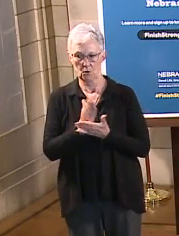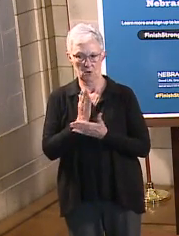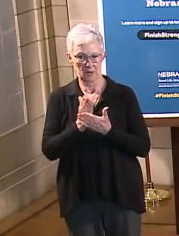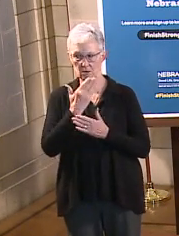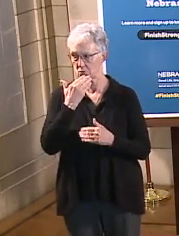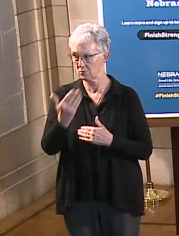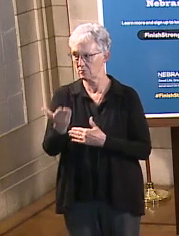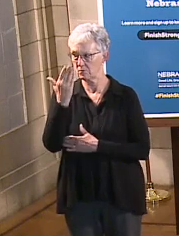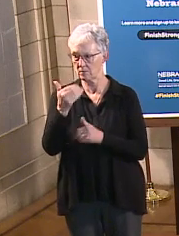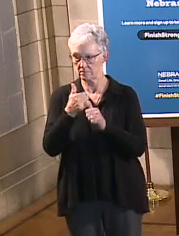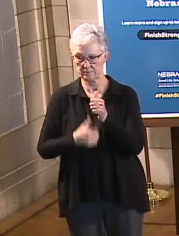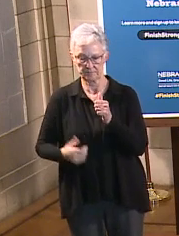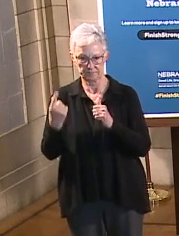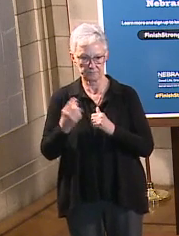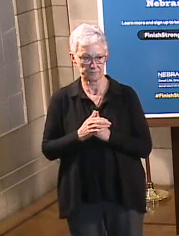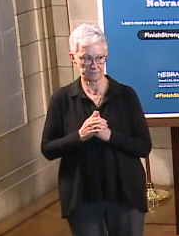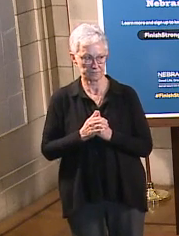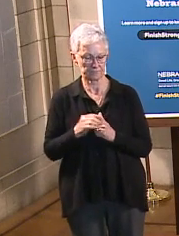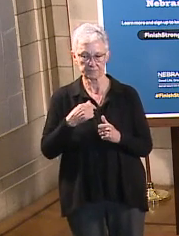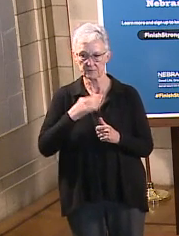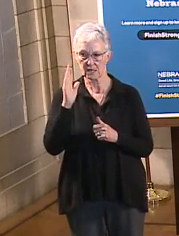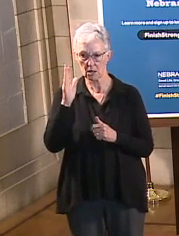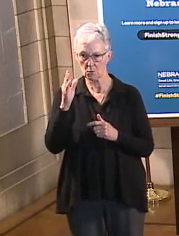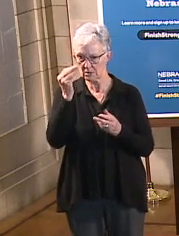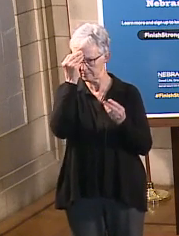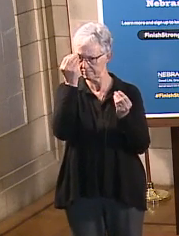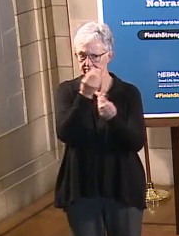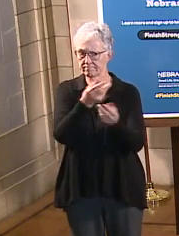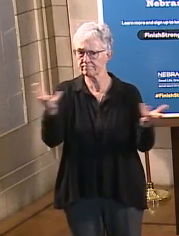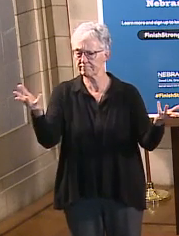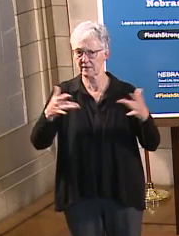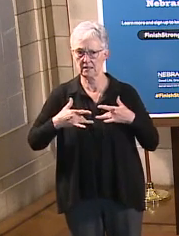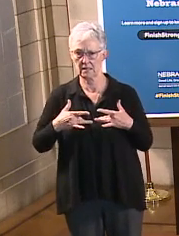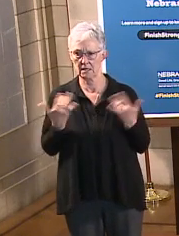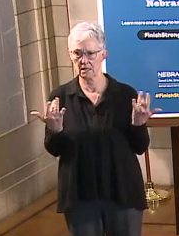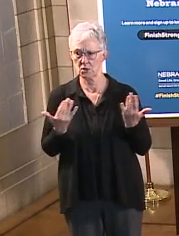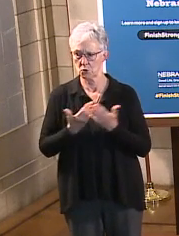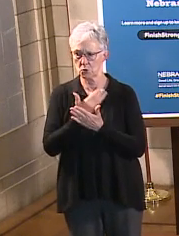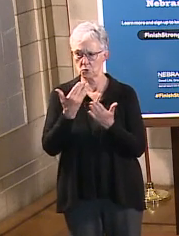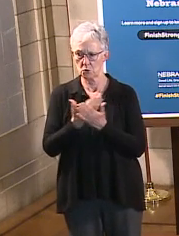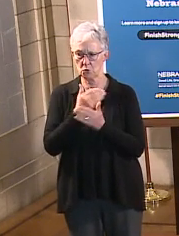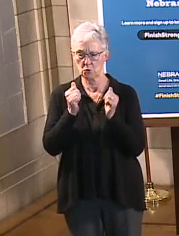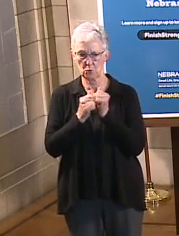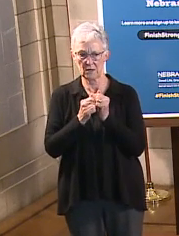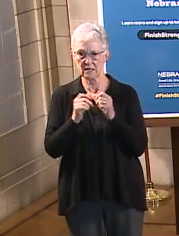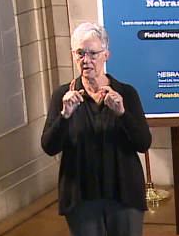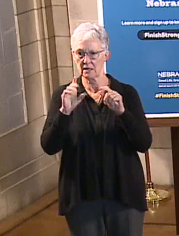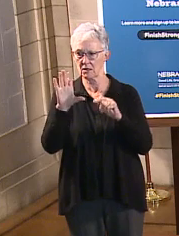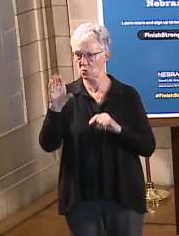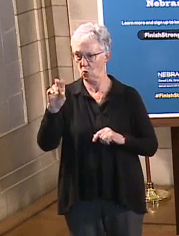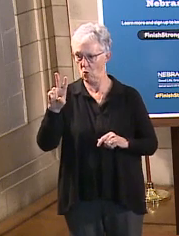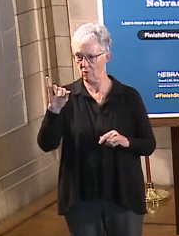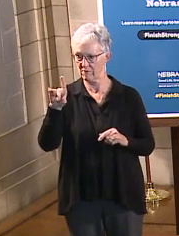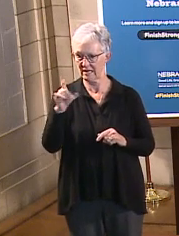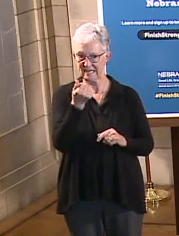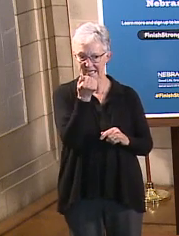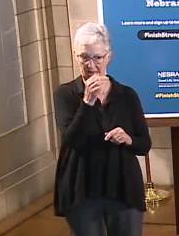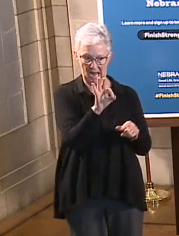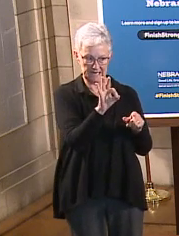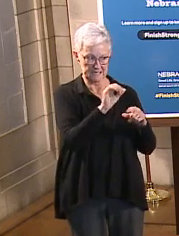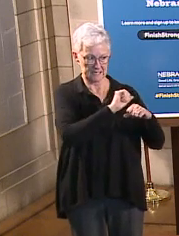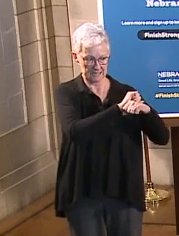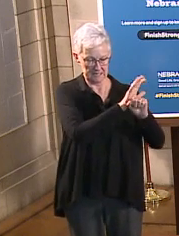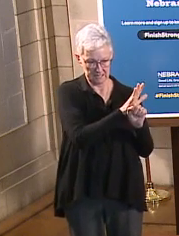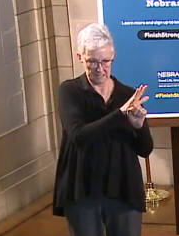good morning, everybody. So I'll be providing an update today on the COVID variants and the medical events that were